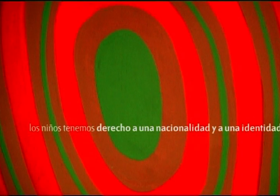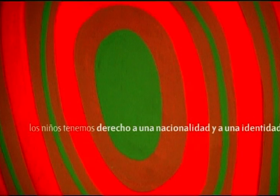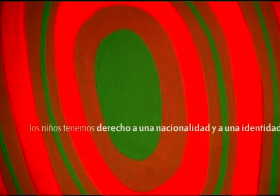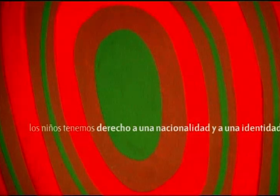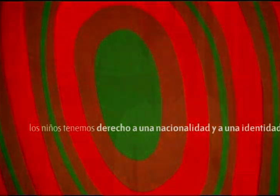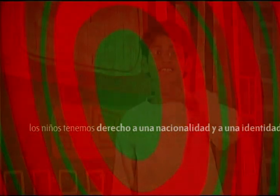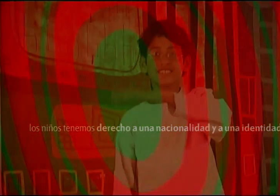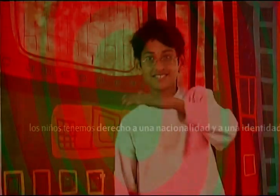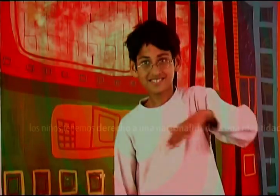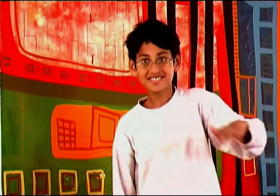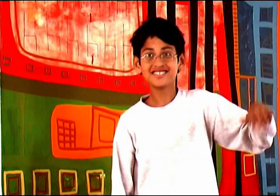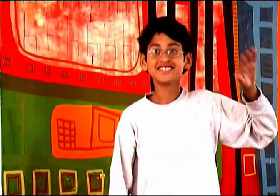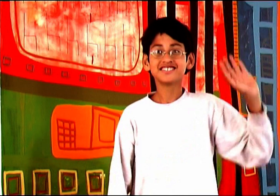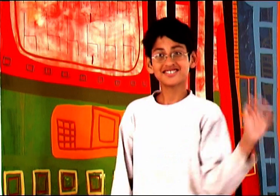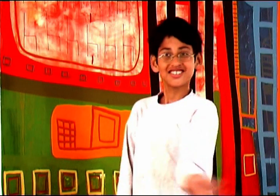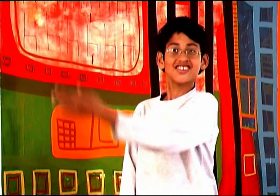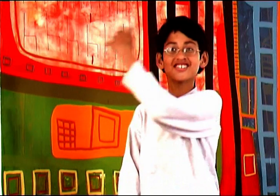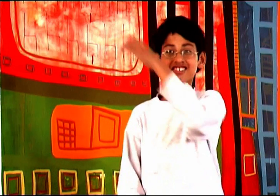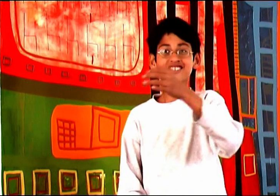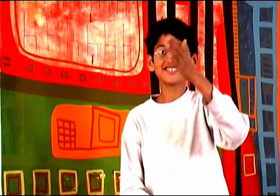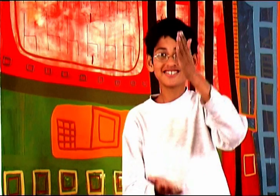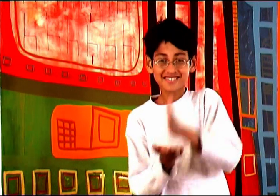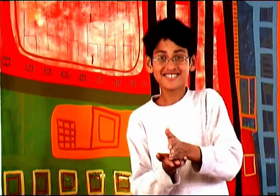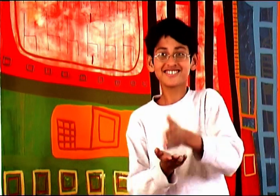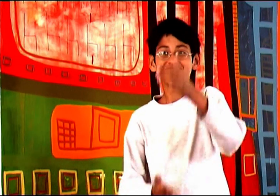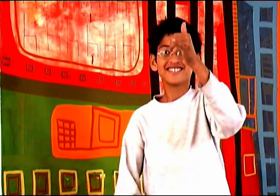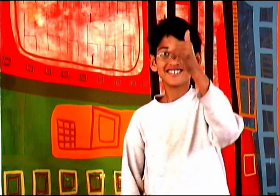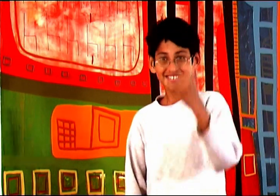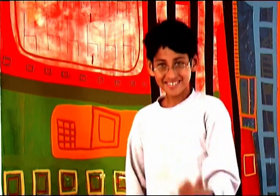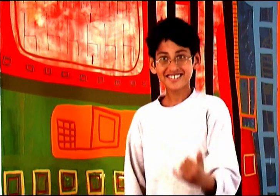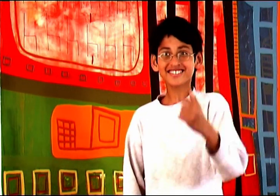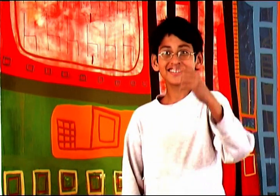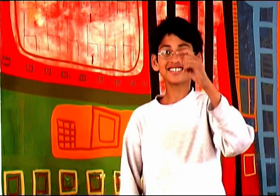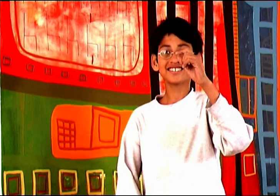roses, listen most attentively.